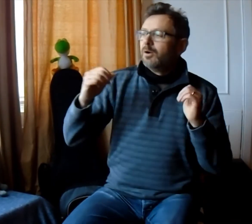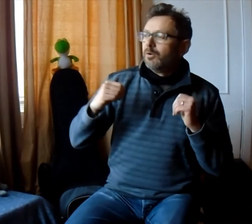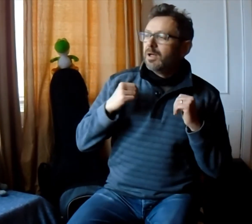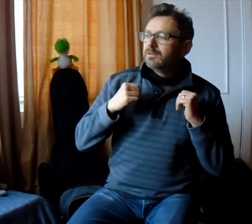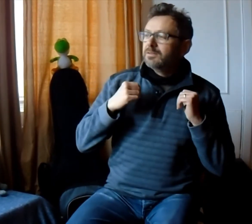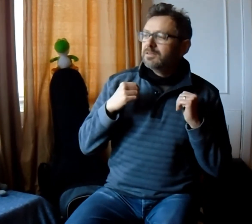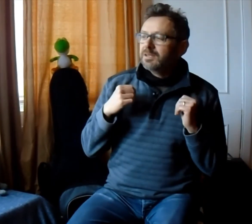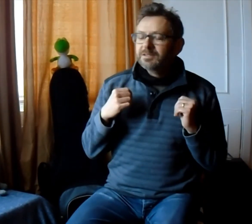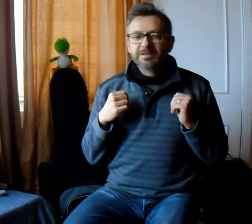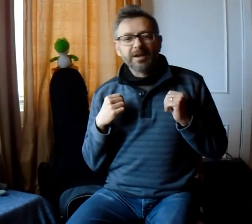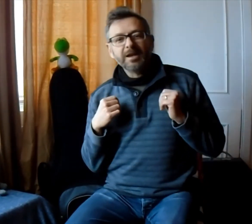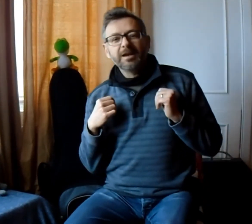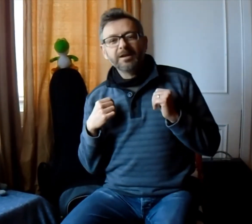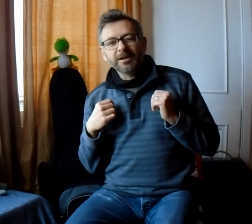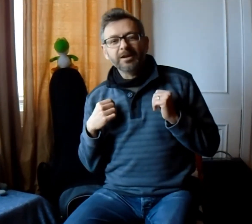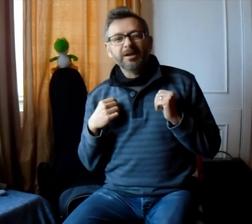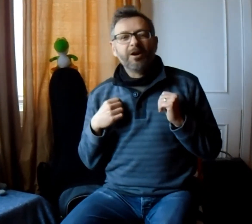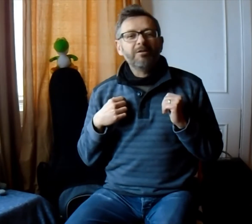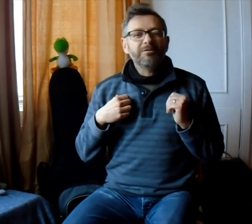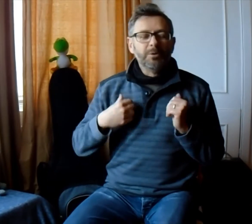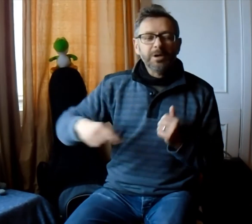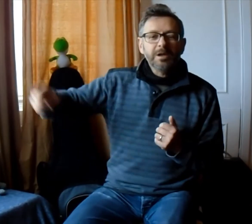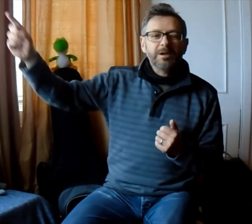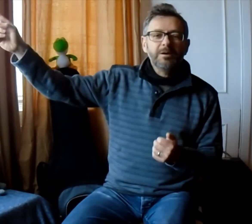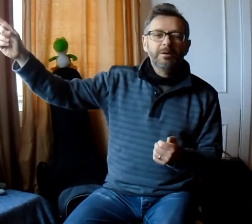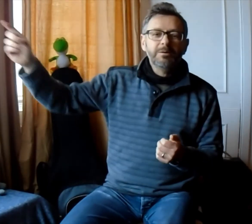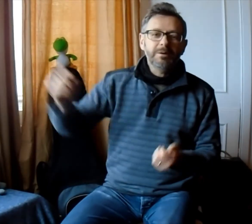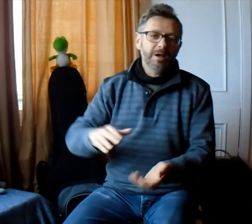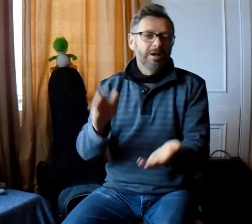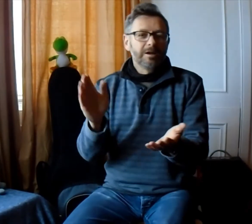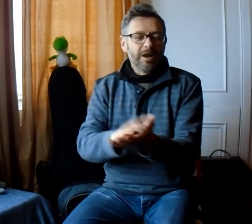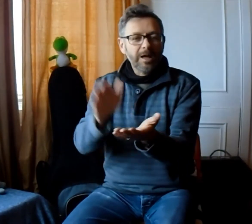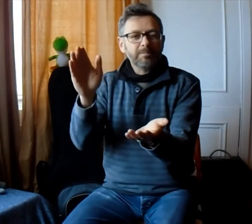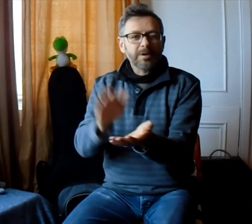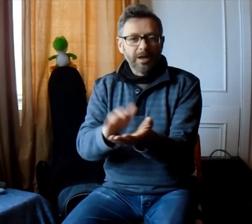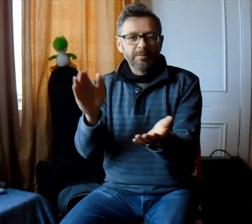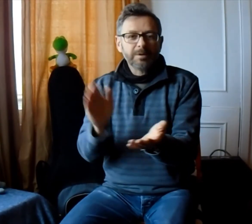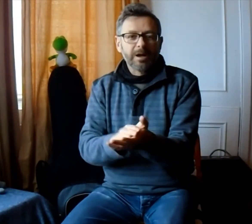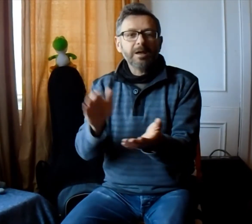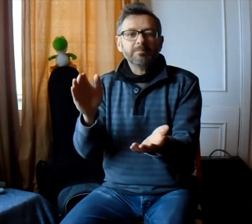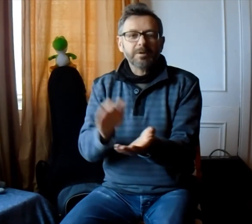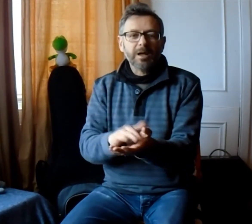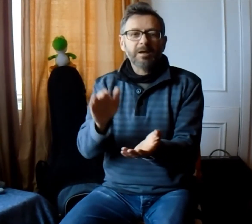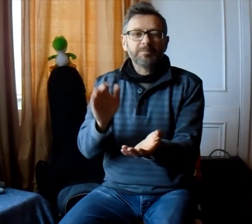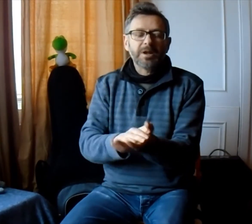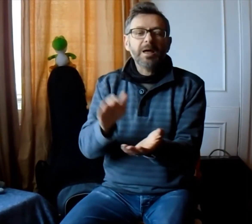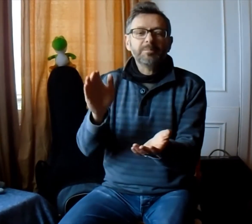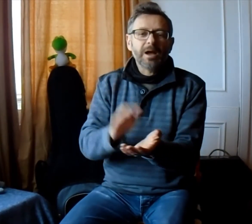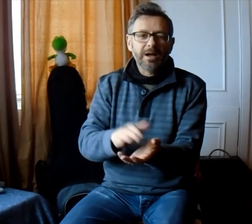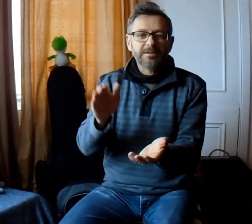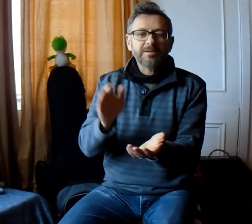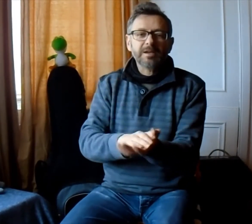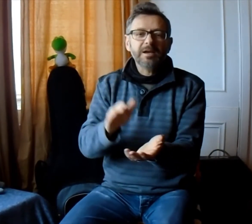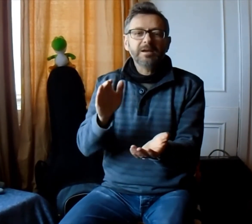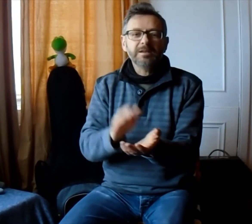Ready, steady, off we go. Clap, clap, clap, clap your hands together.